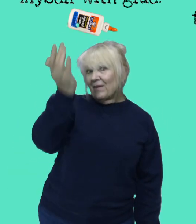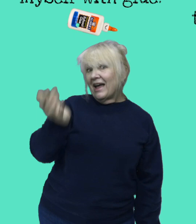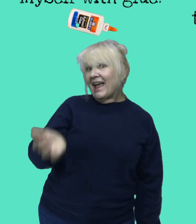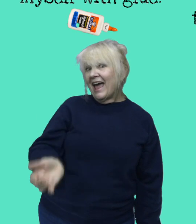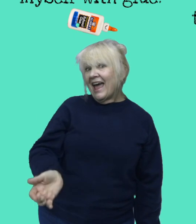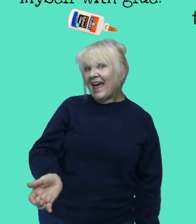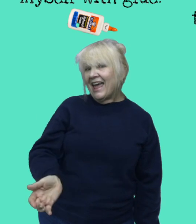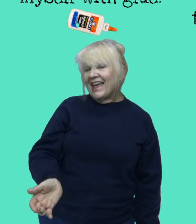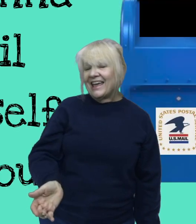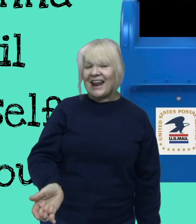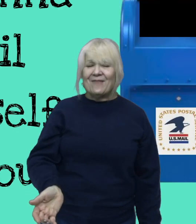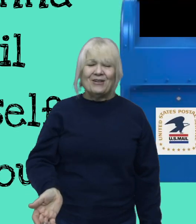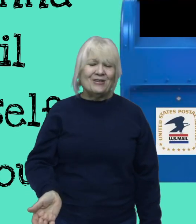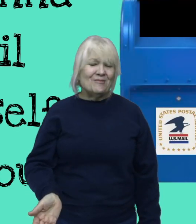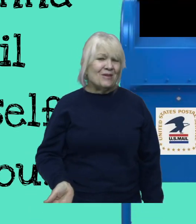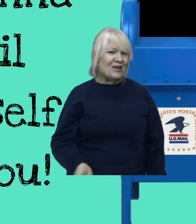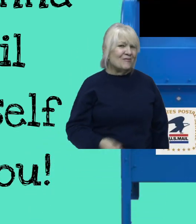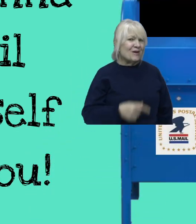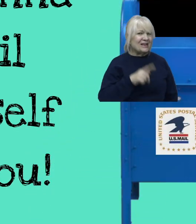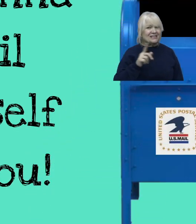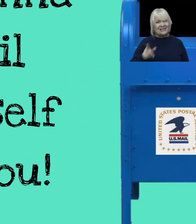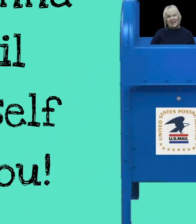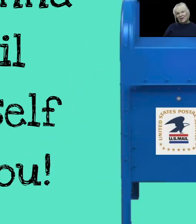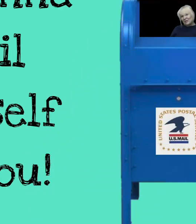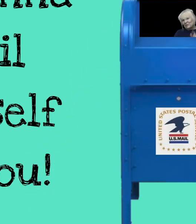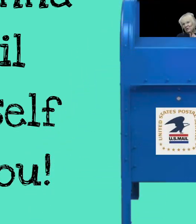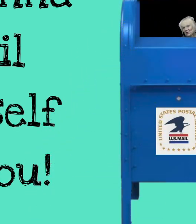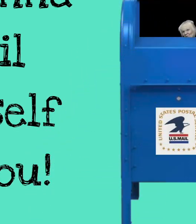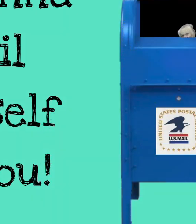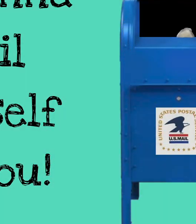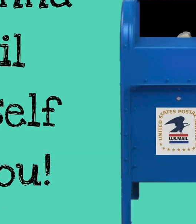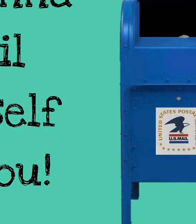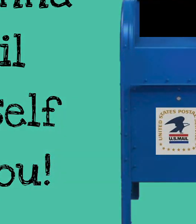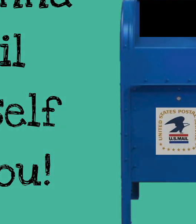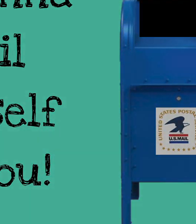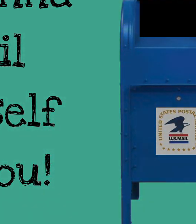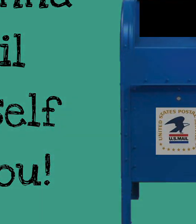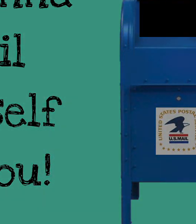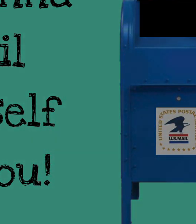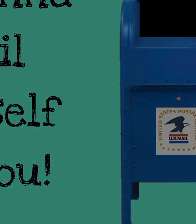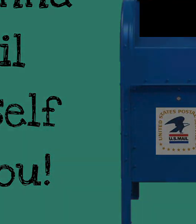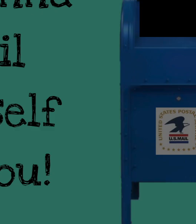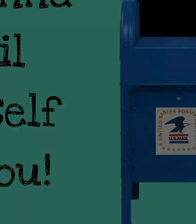top of my head. I'm gonna mail myself to you. you. You